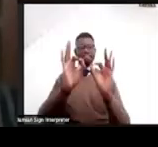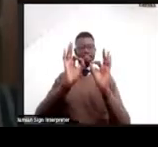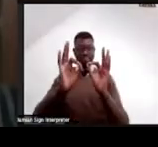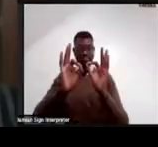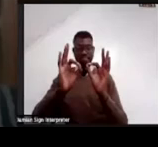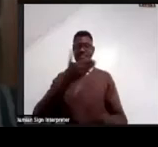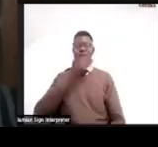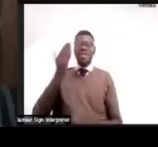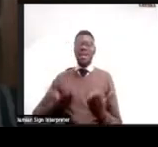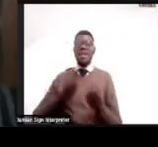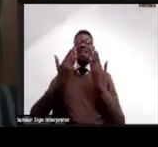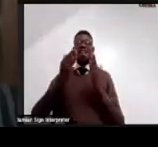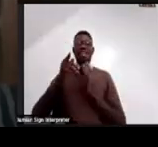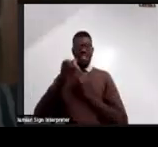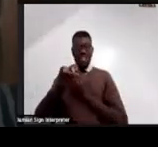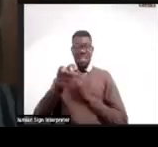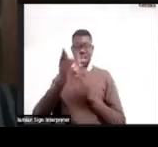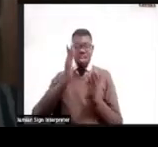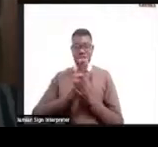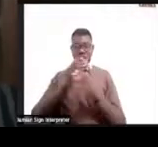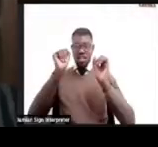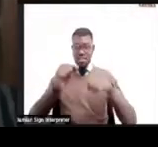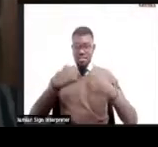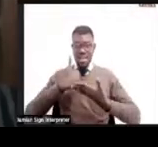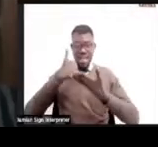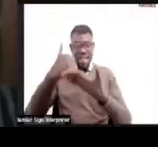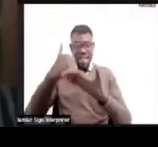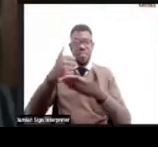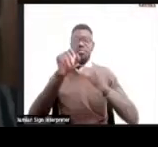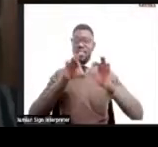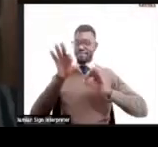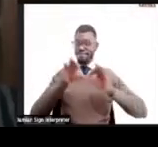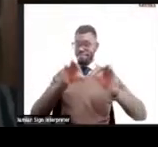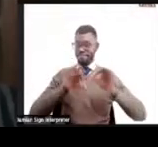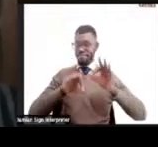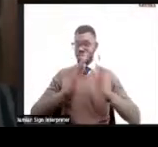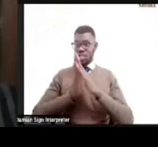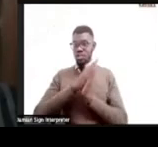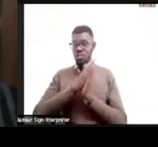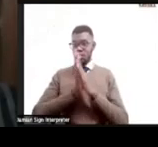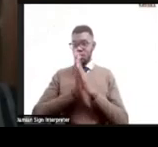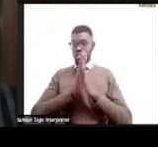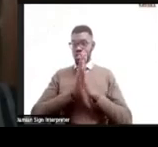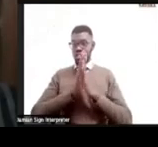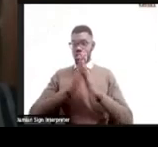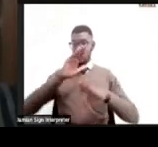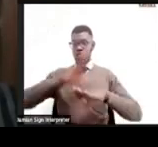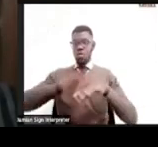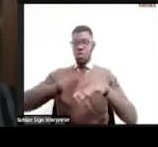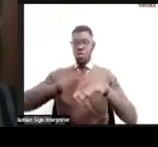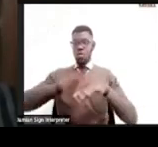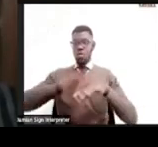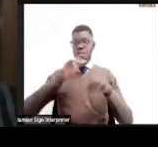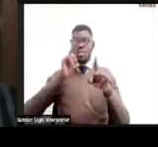are able to help you tell a good story as you're, you're selling your, your products in, in low-key markets. So,